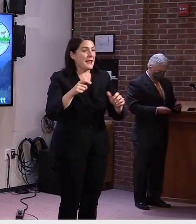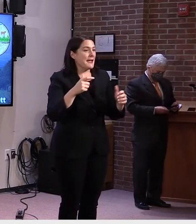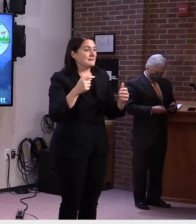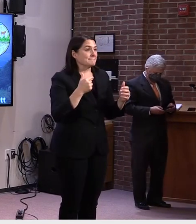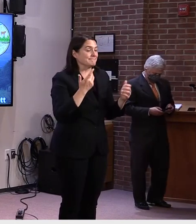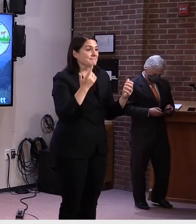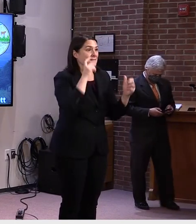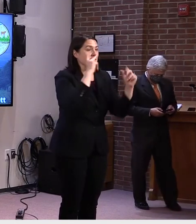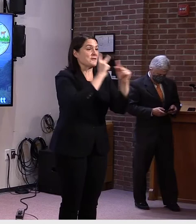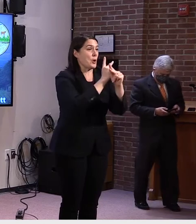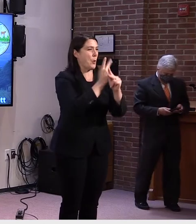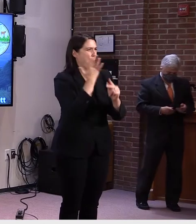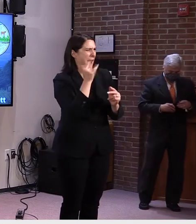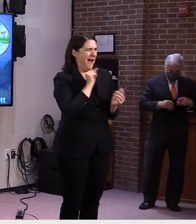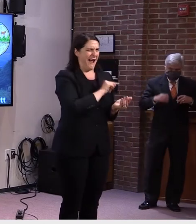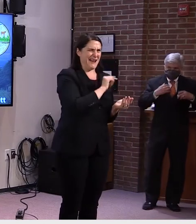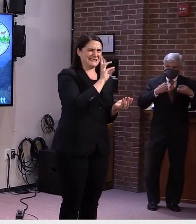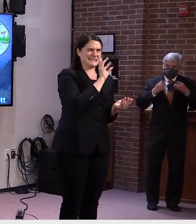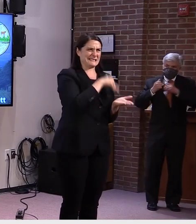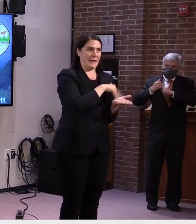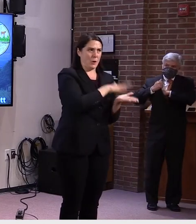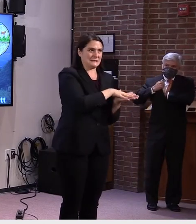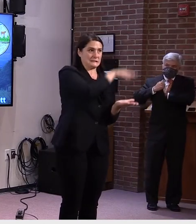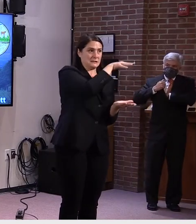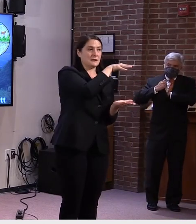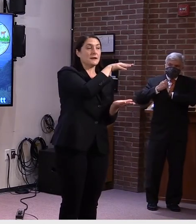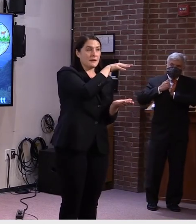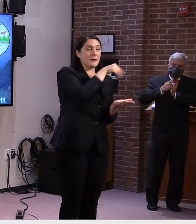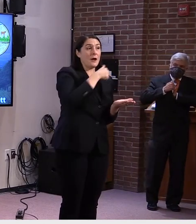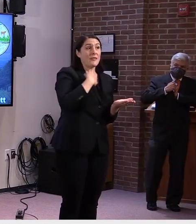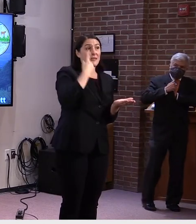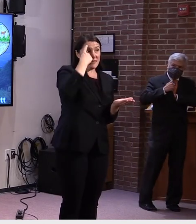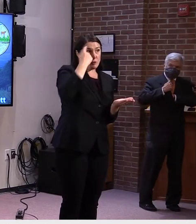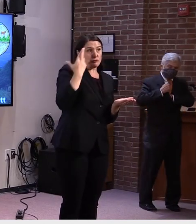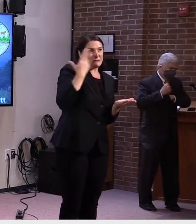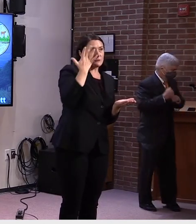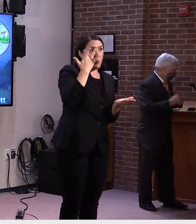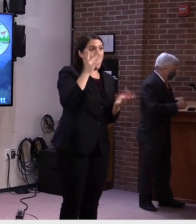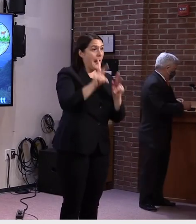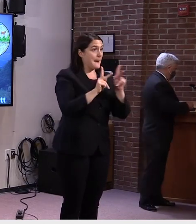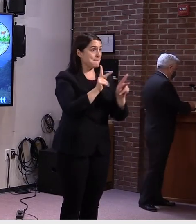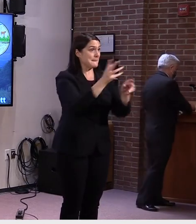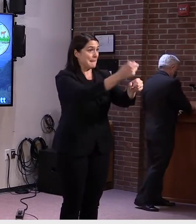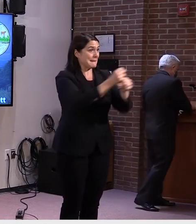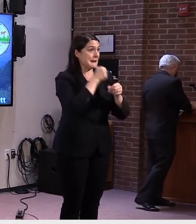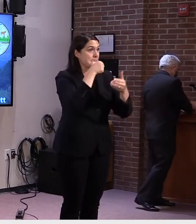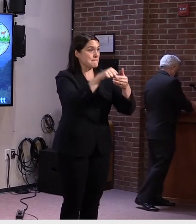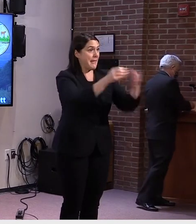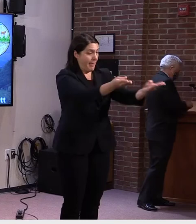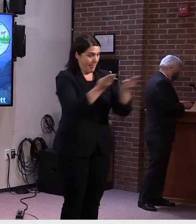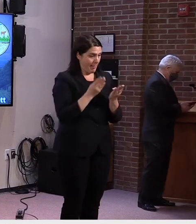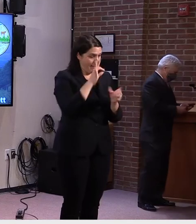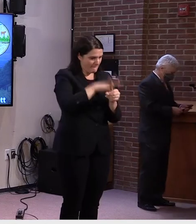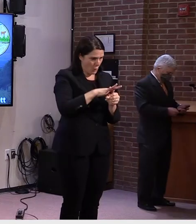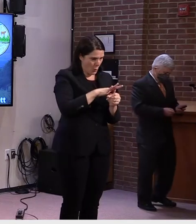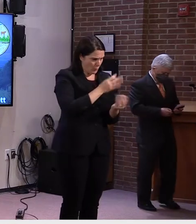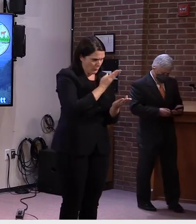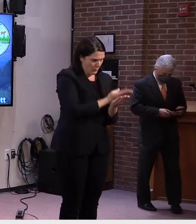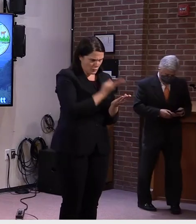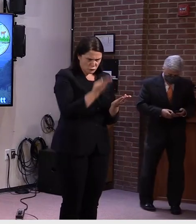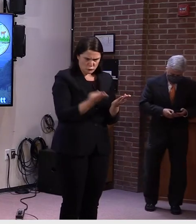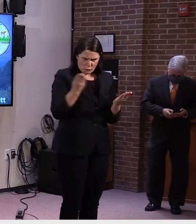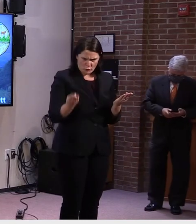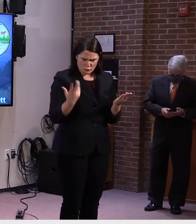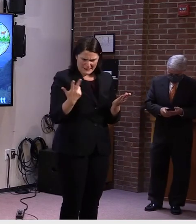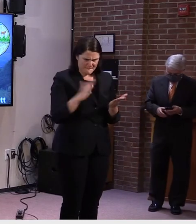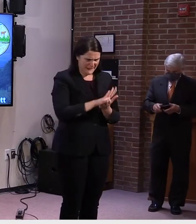anticipate it was probably due to the three ballots that are sent during a primary. then it does make it a little more complicated because you can't